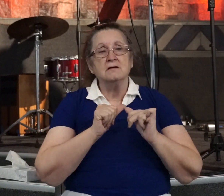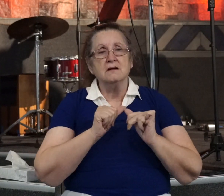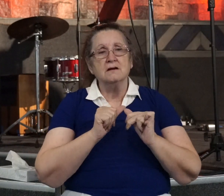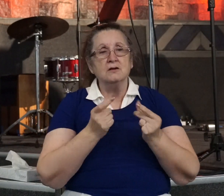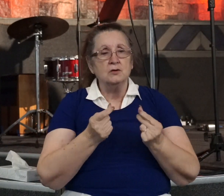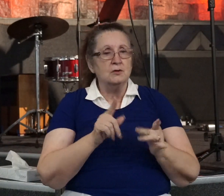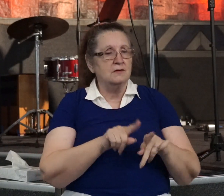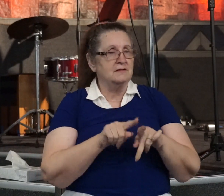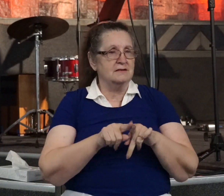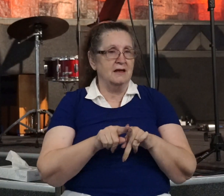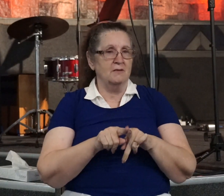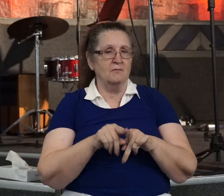same thing that we see here.